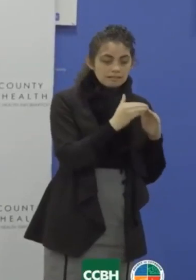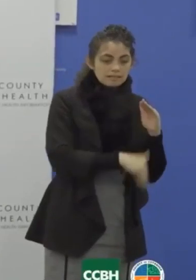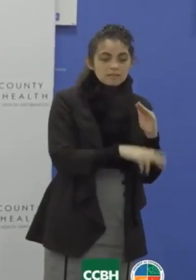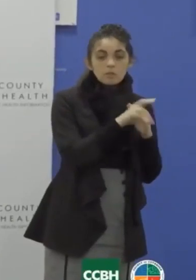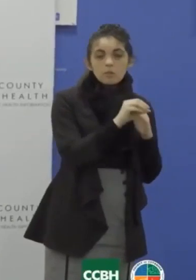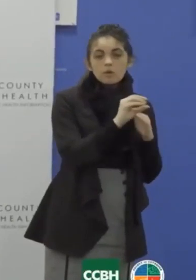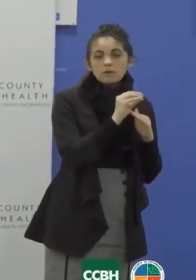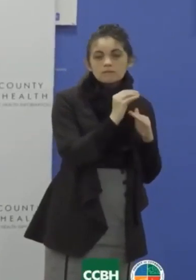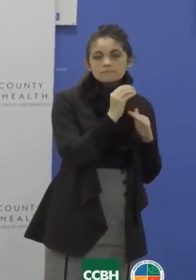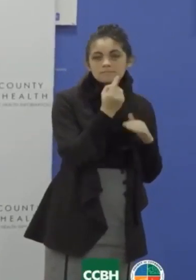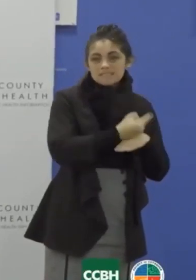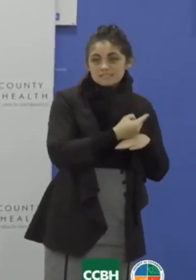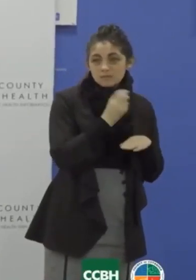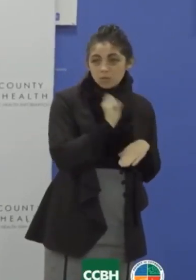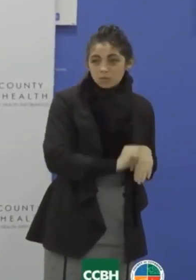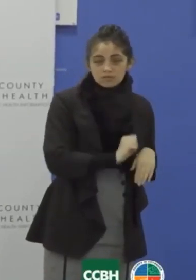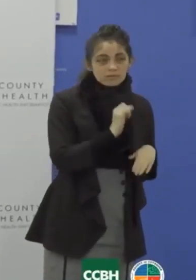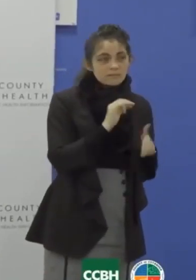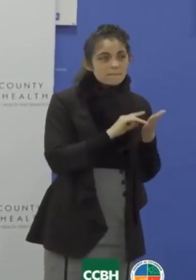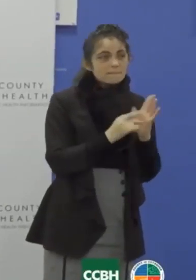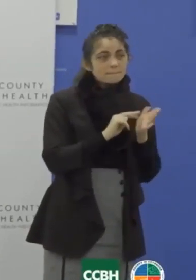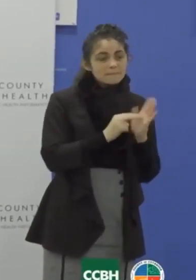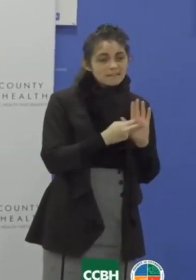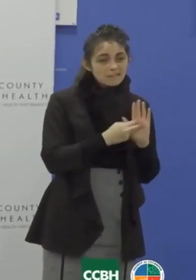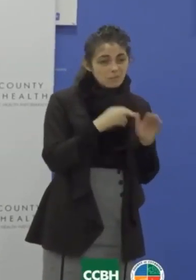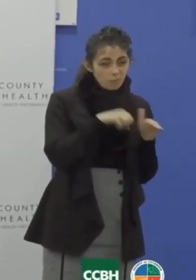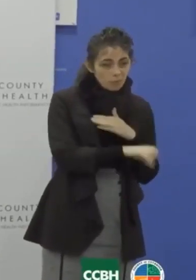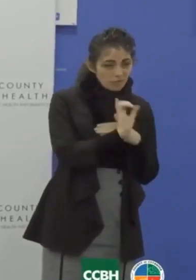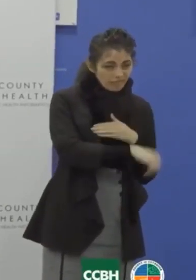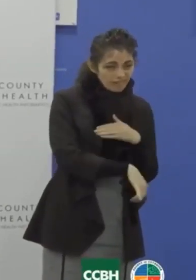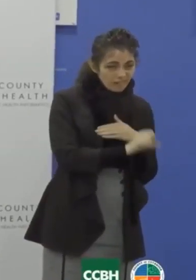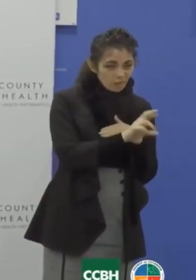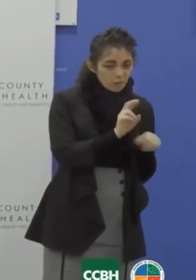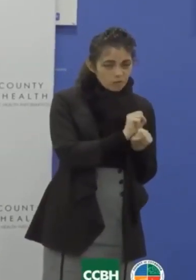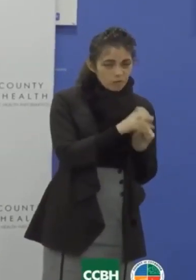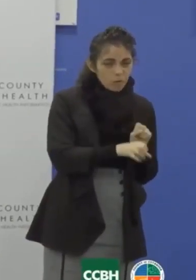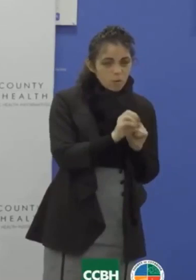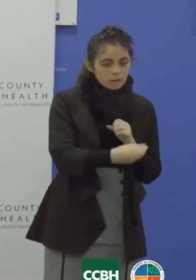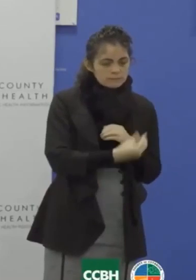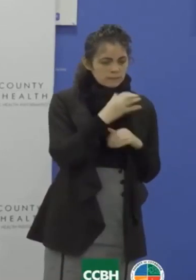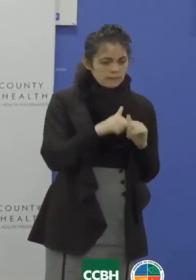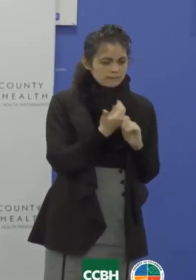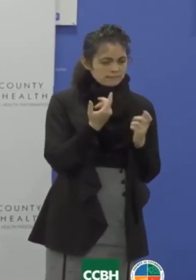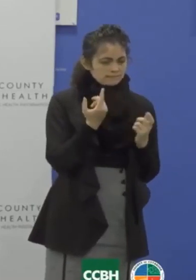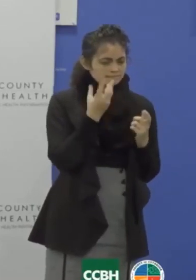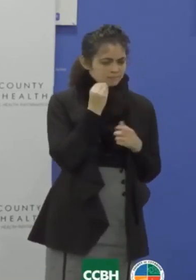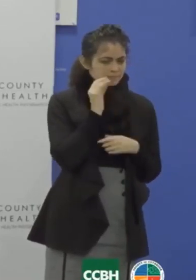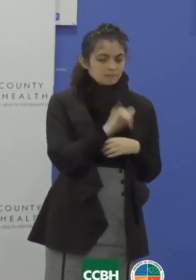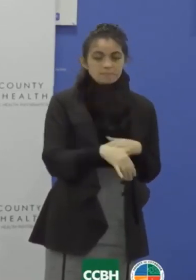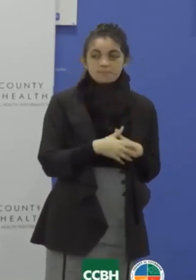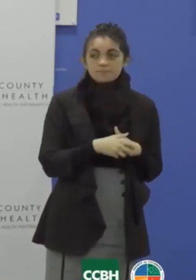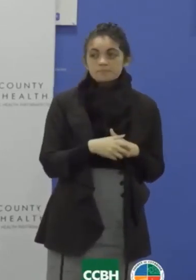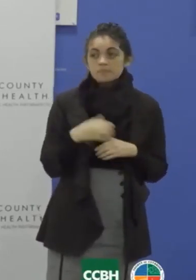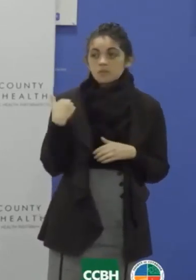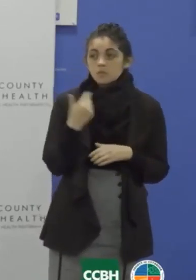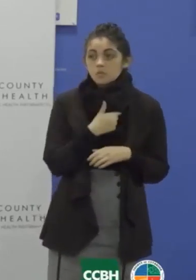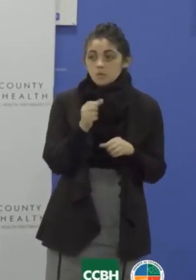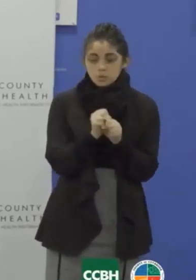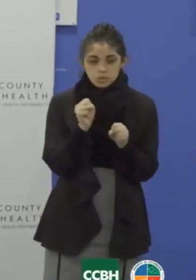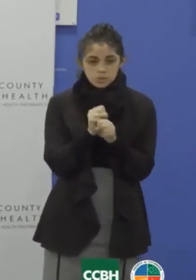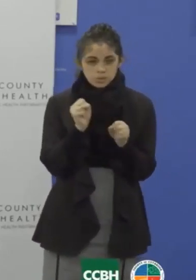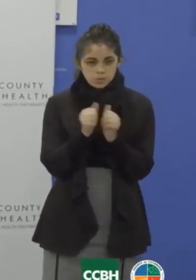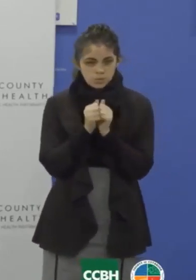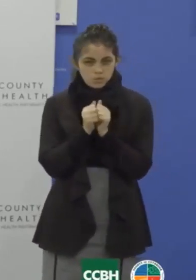days of age, does this mean that people are being born with it or that they're being exposed? How does that happen? So we actually are working